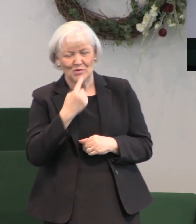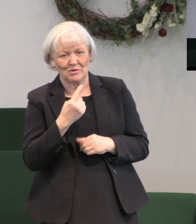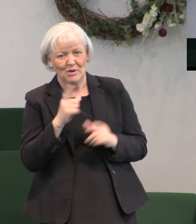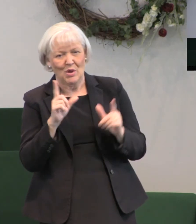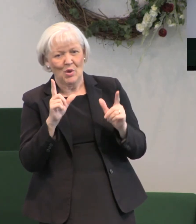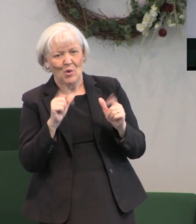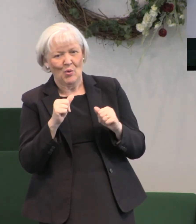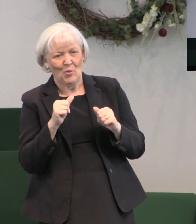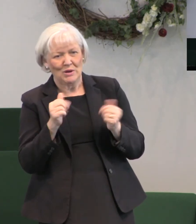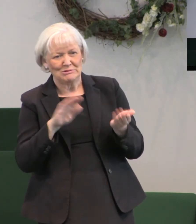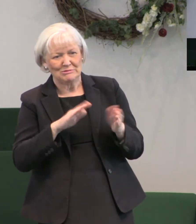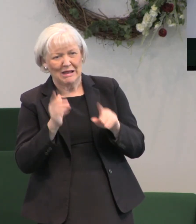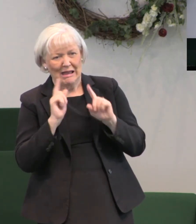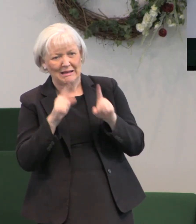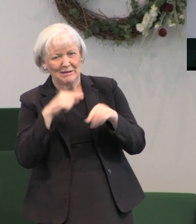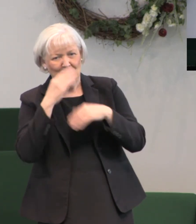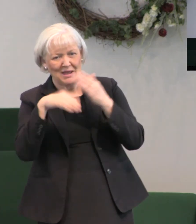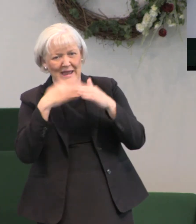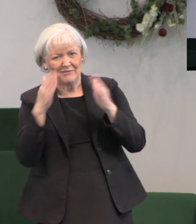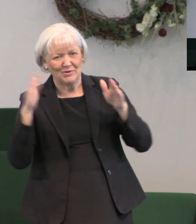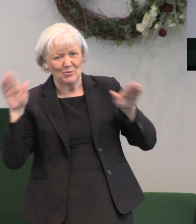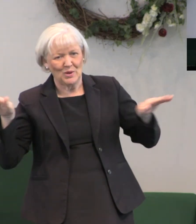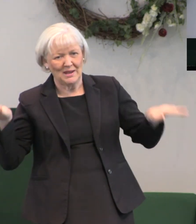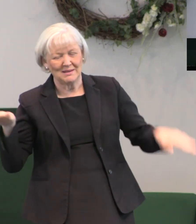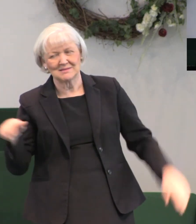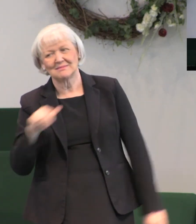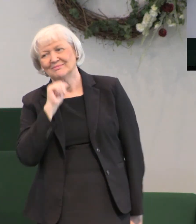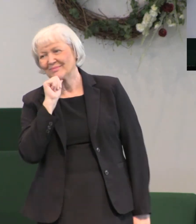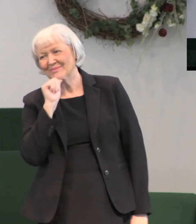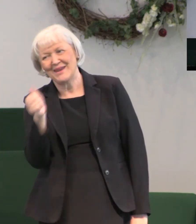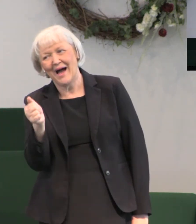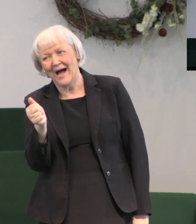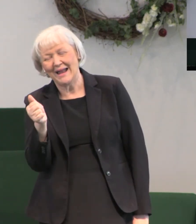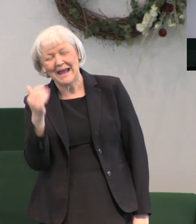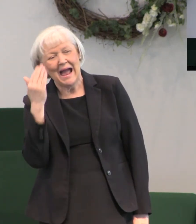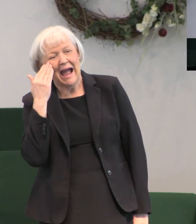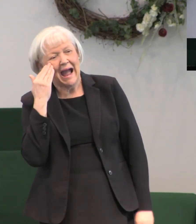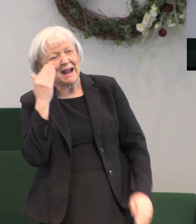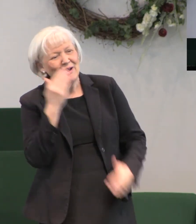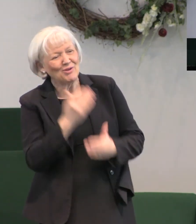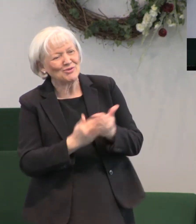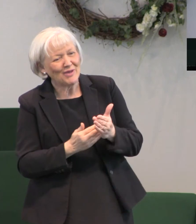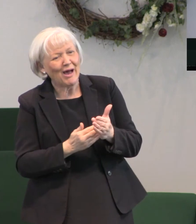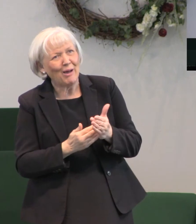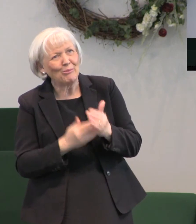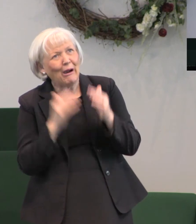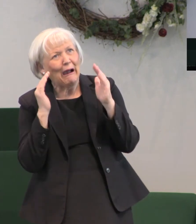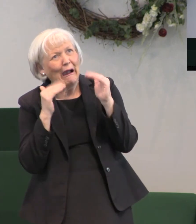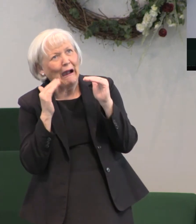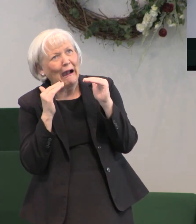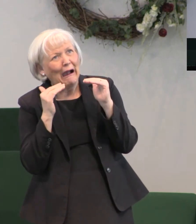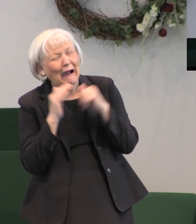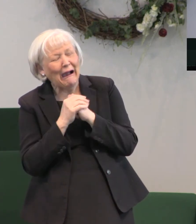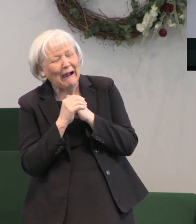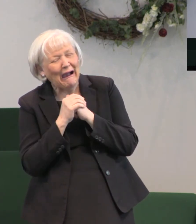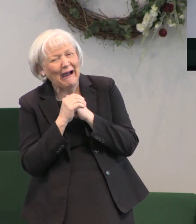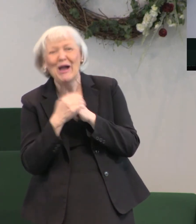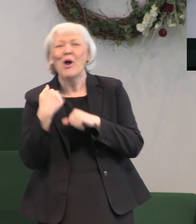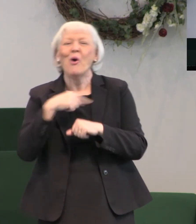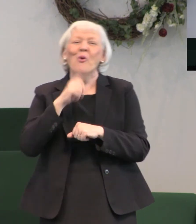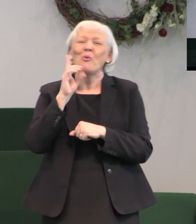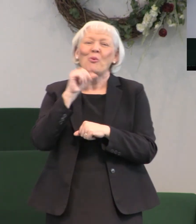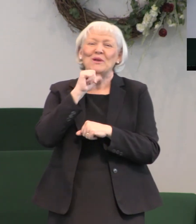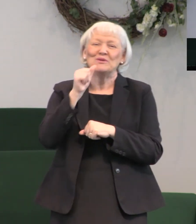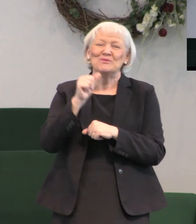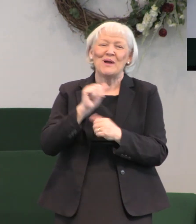you're not going to get wings. Okay? I know some of you were counting on that but we don't become,